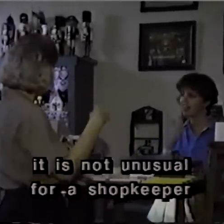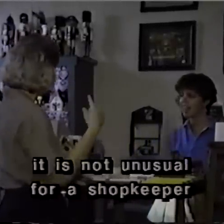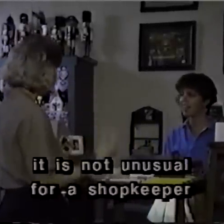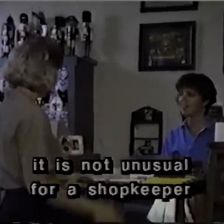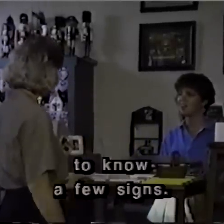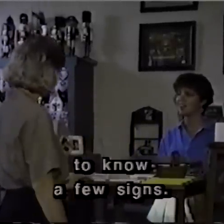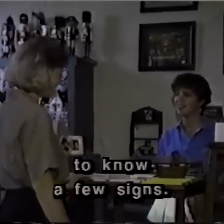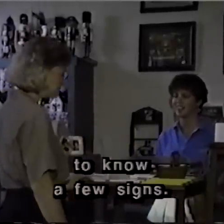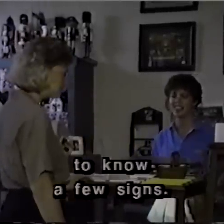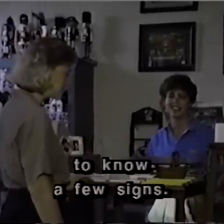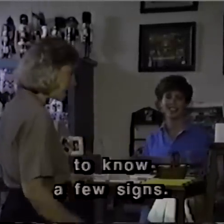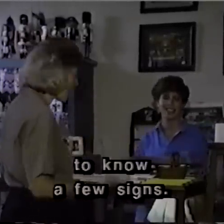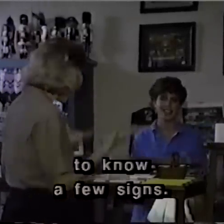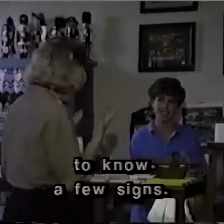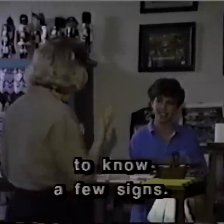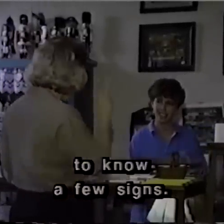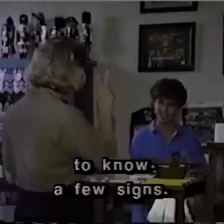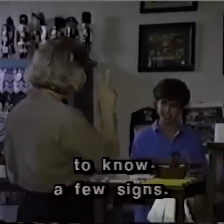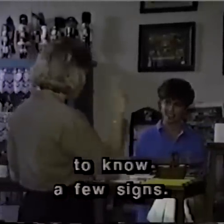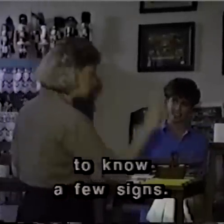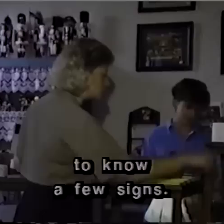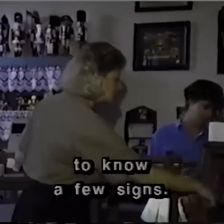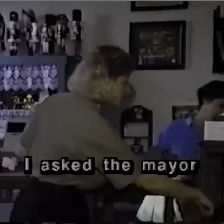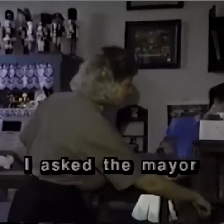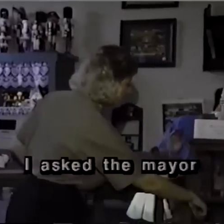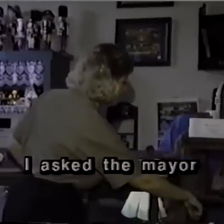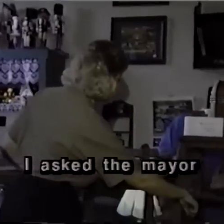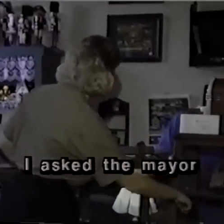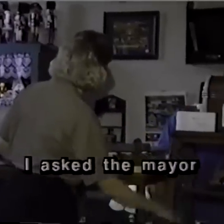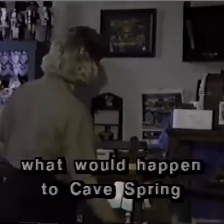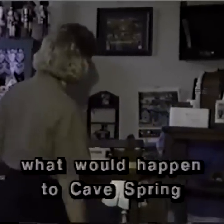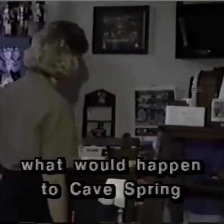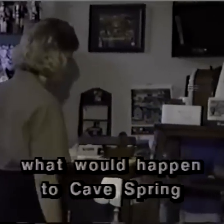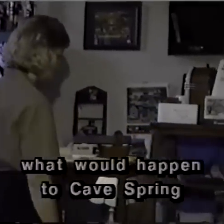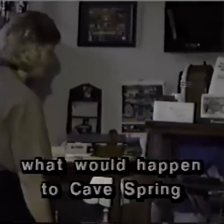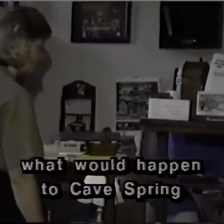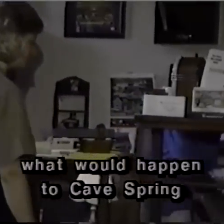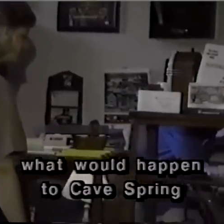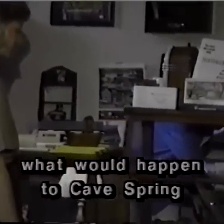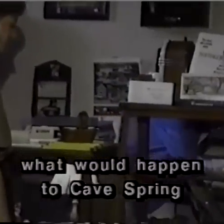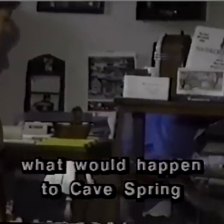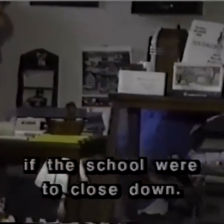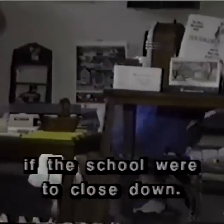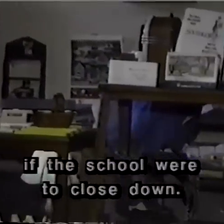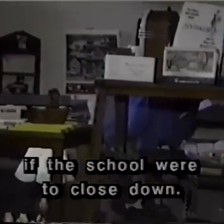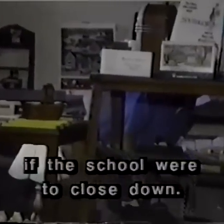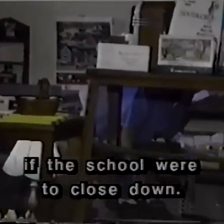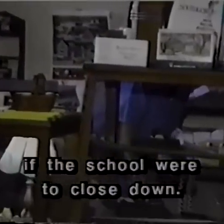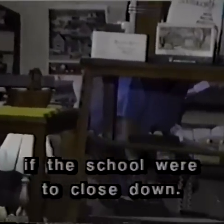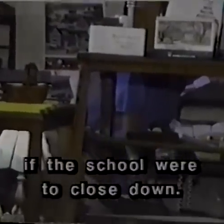shopkeeper to know a few signs. I asked the mayor what would happen to Cave Spring if the school were to close down.